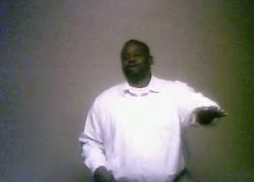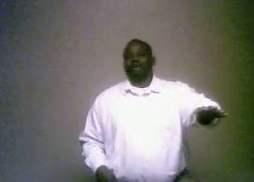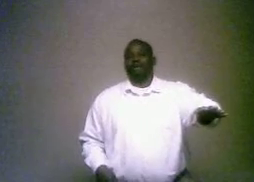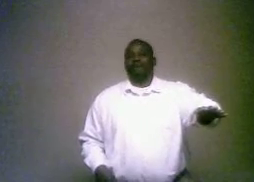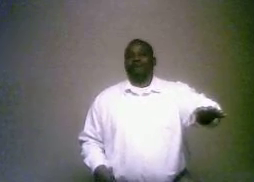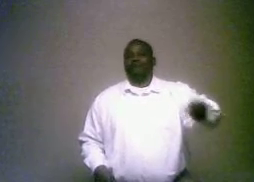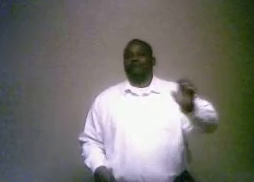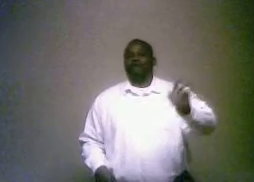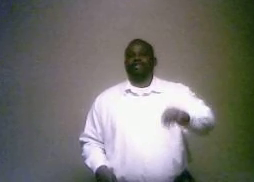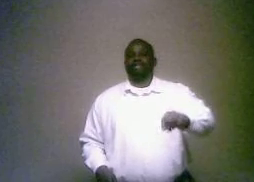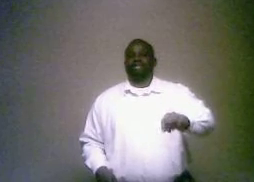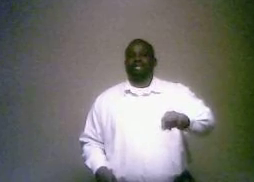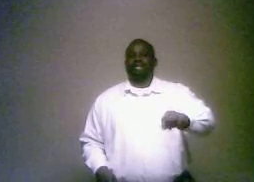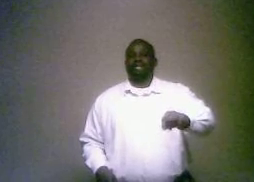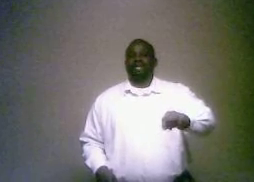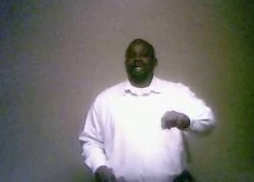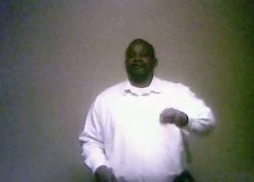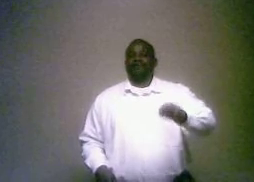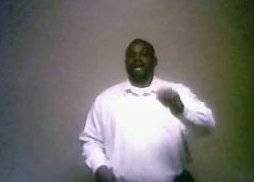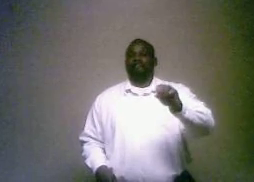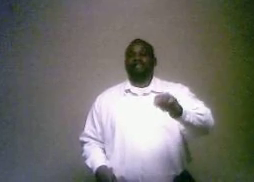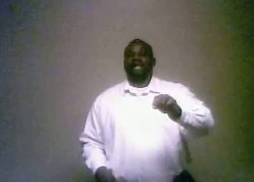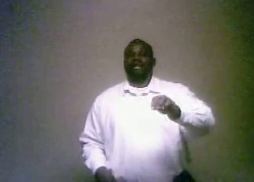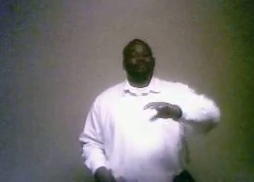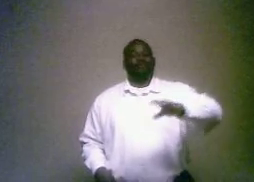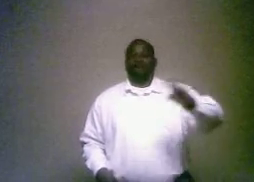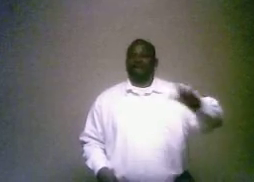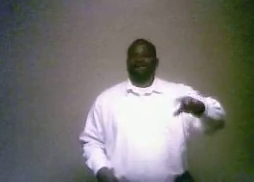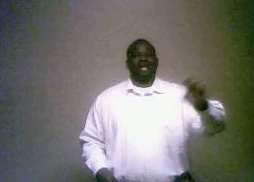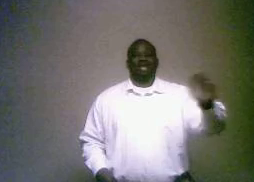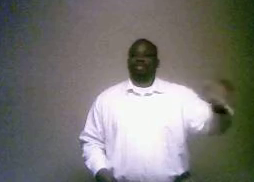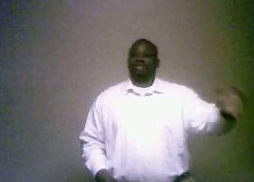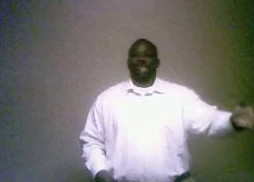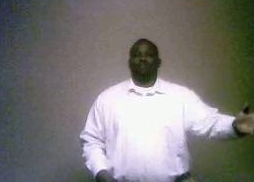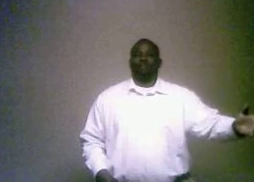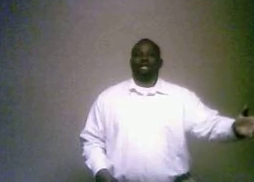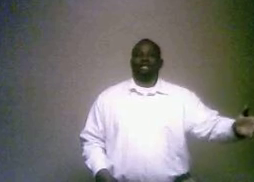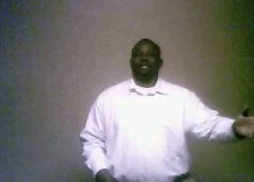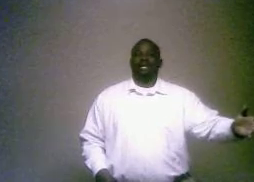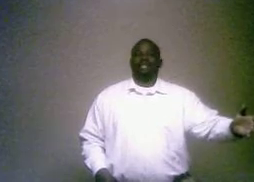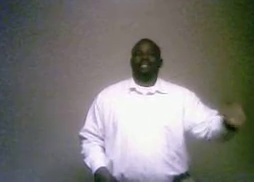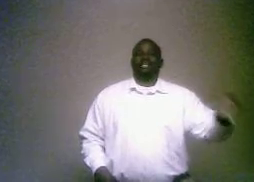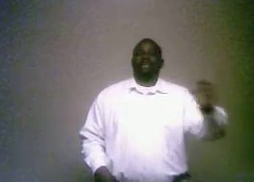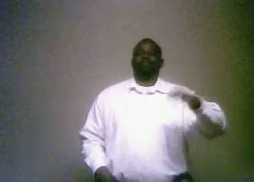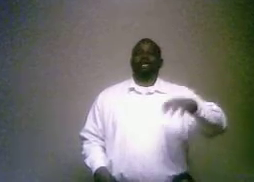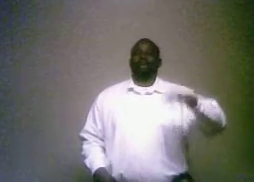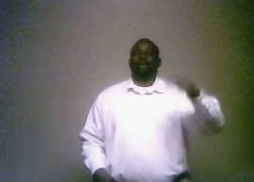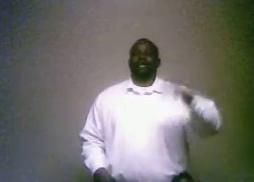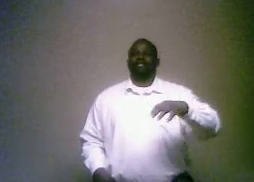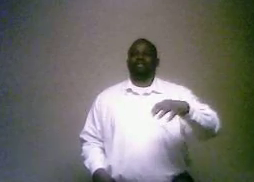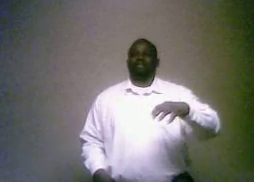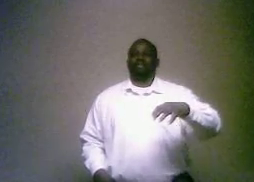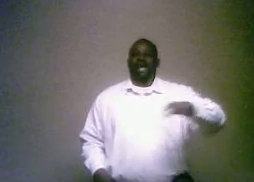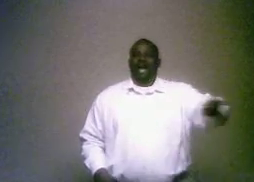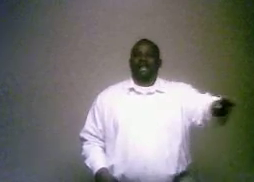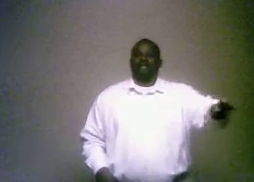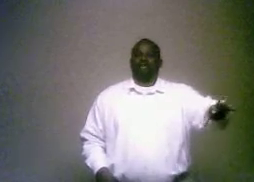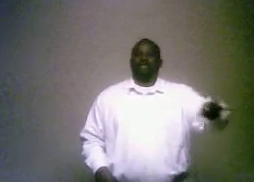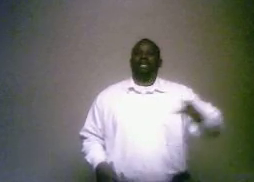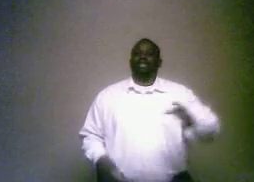by the false teachings of the apostolic faith. And that's what the job of Satan, to get people in the church, out of the church, to